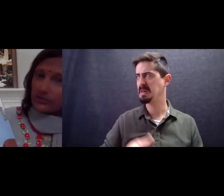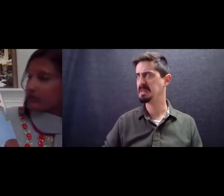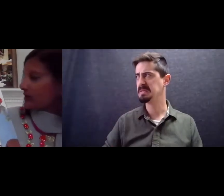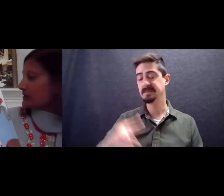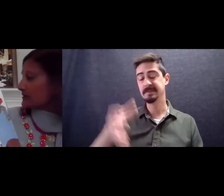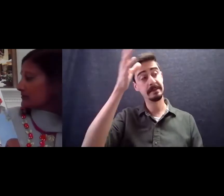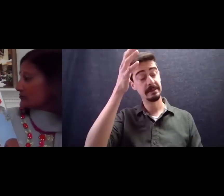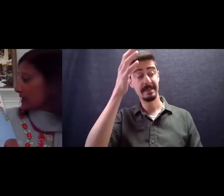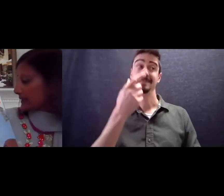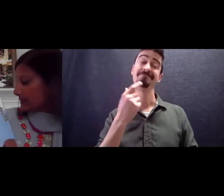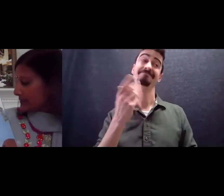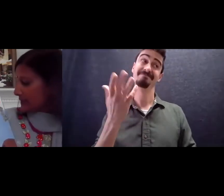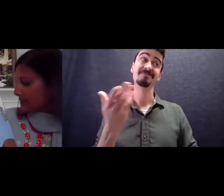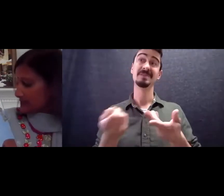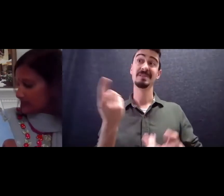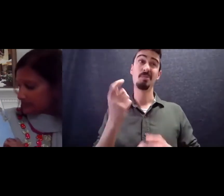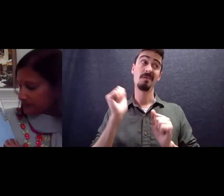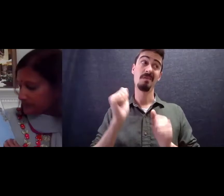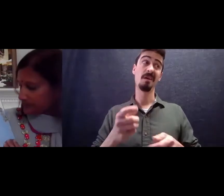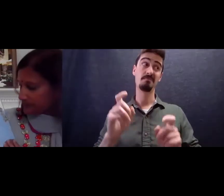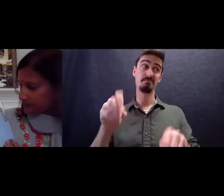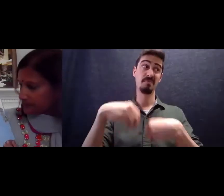Raja thought dragging his feet